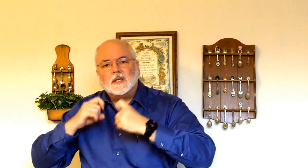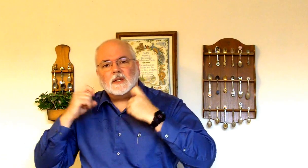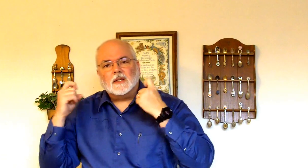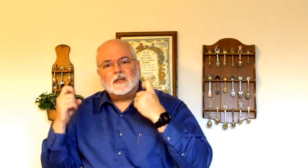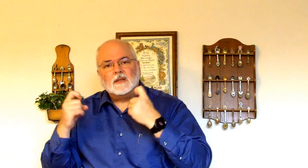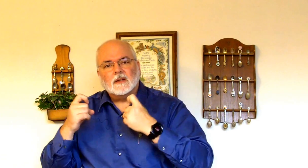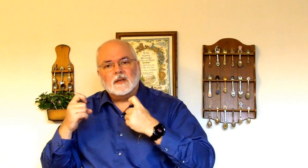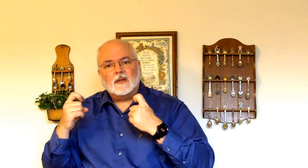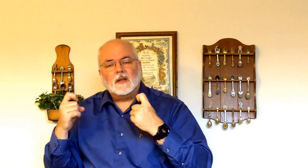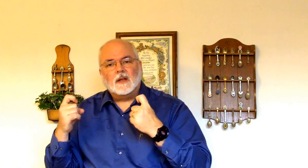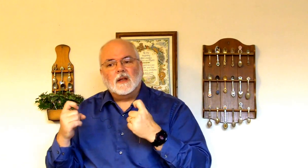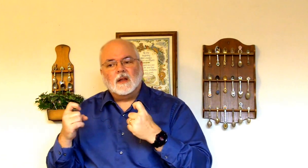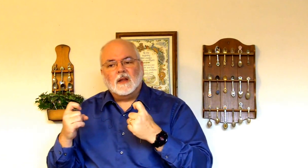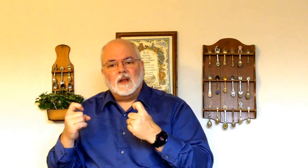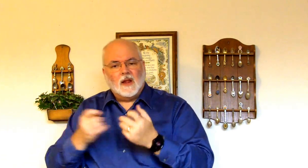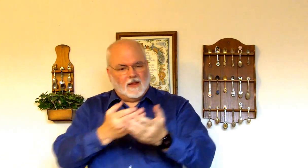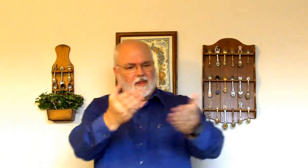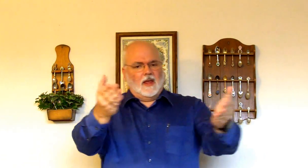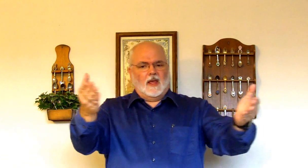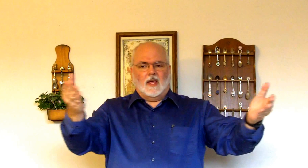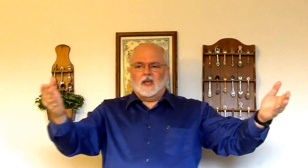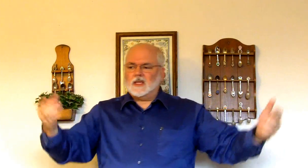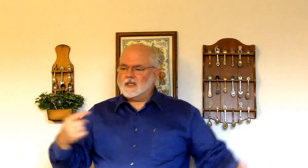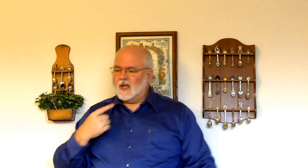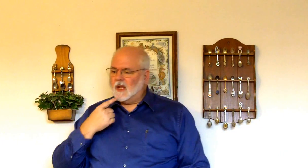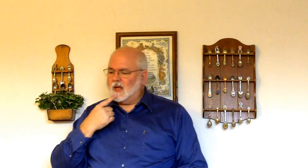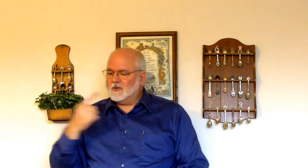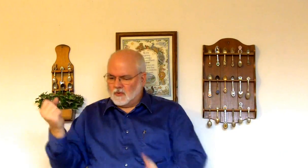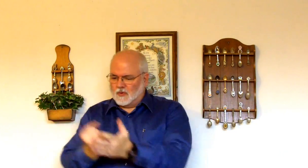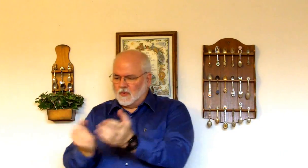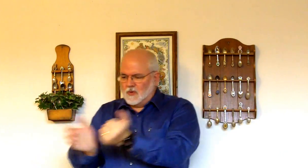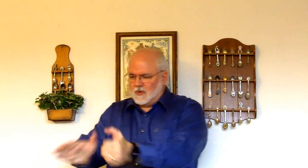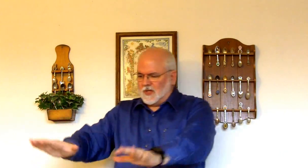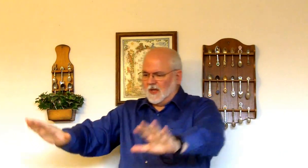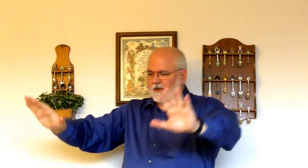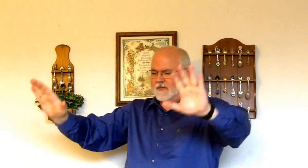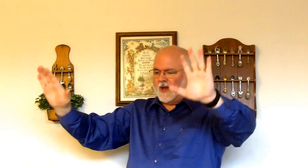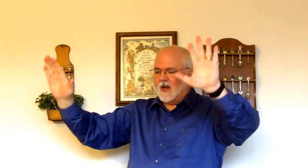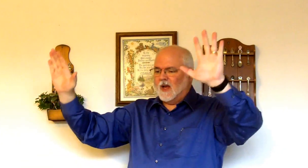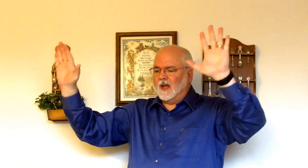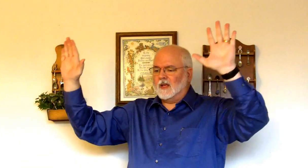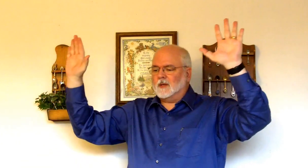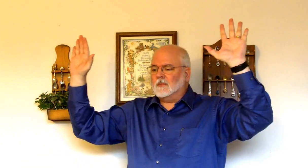they said crucify him